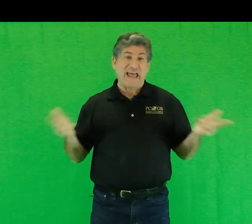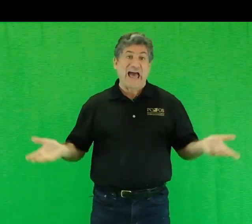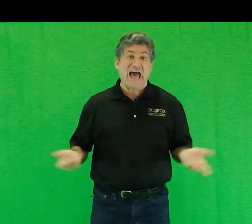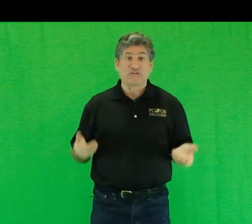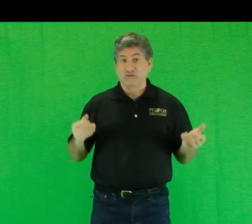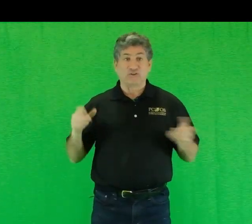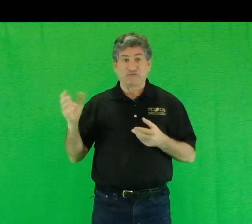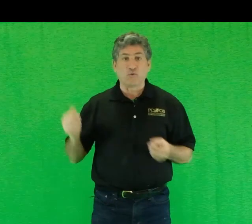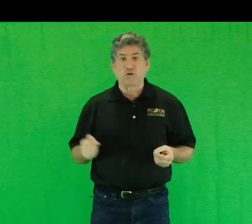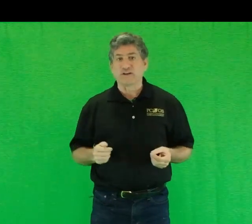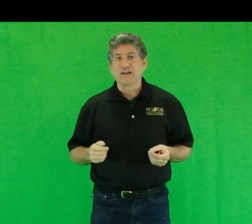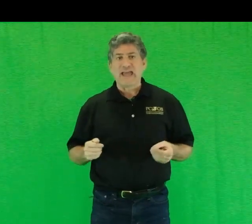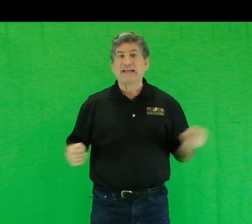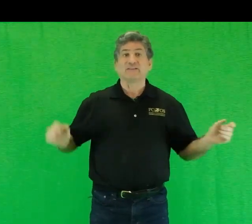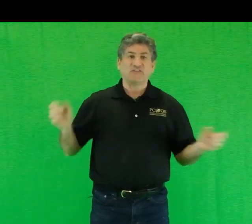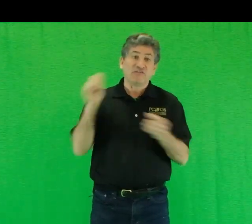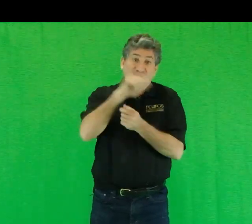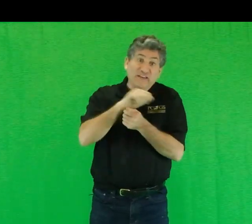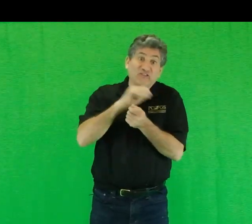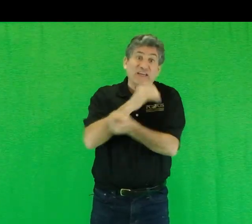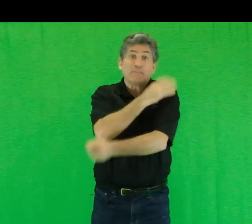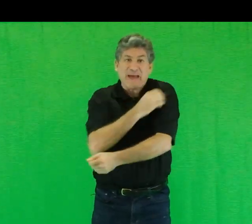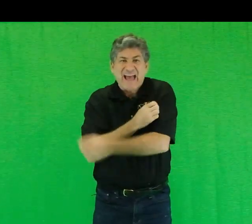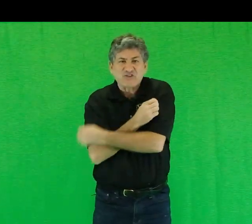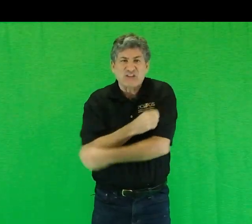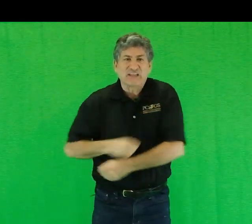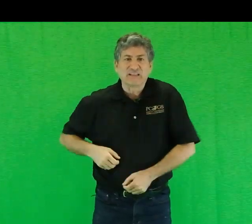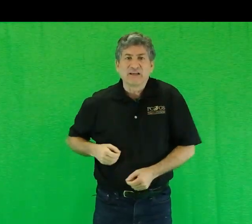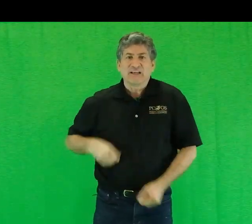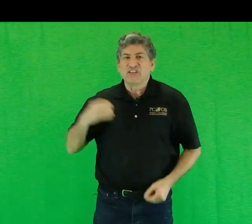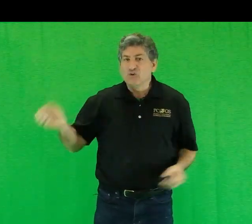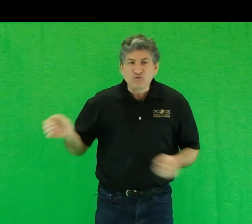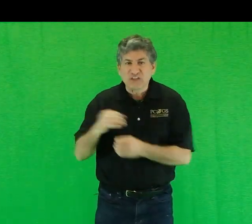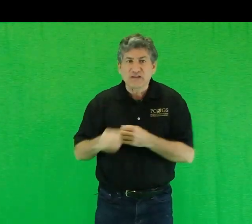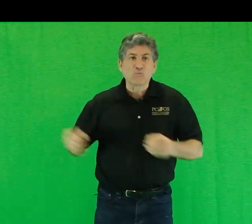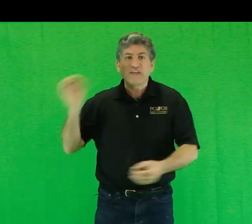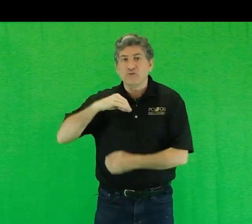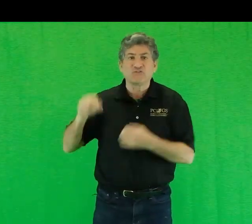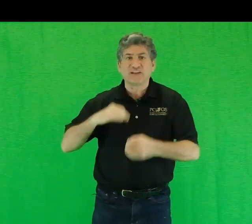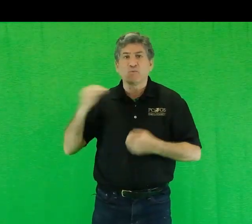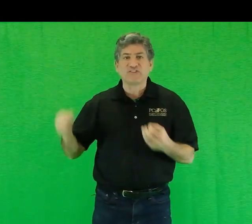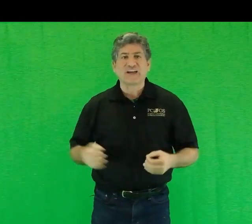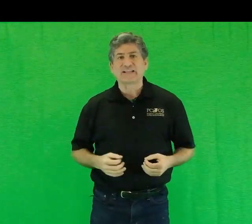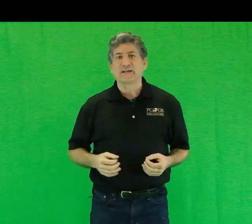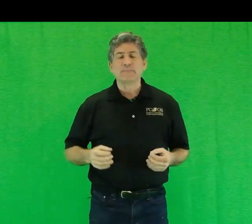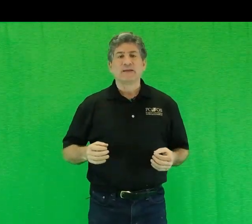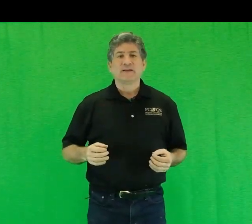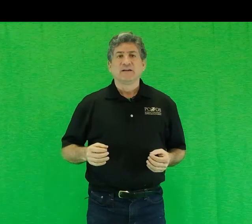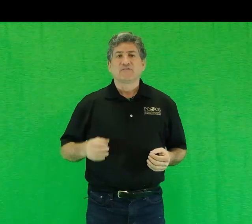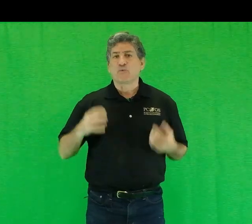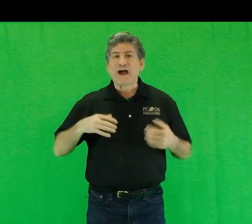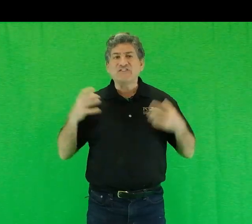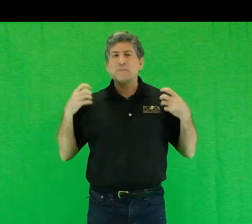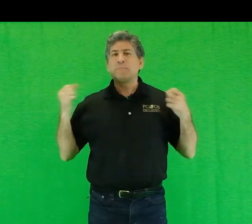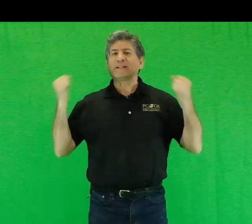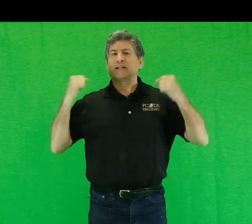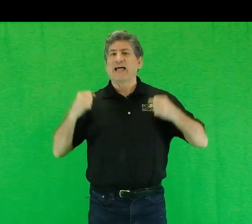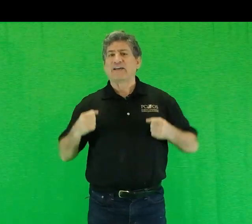had or could afford, endlessly fixing and patching and using and reusing and recycling. For the rising middle class,